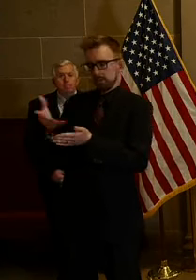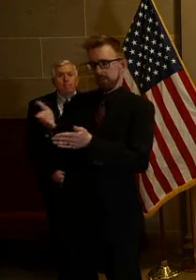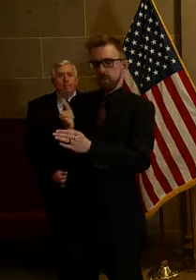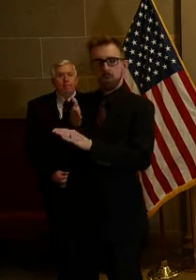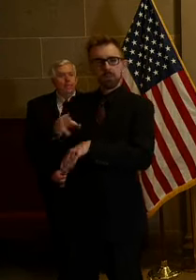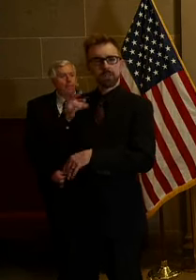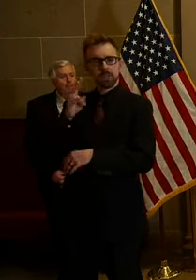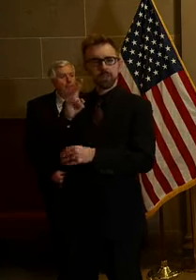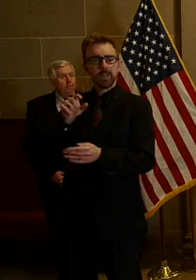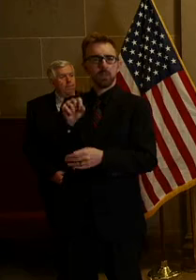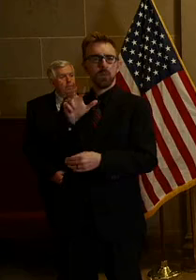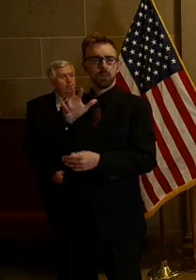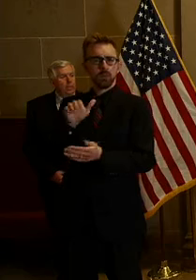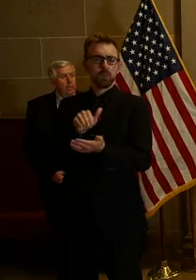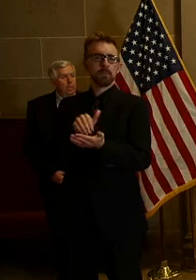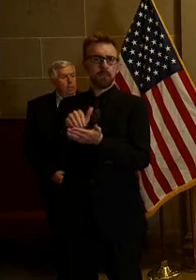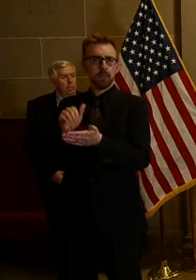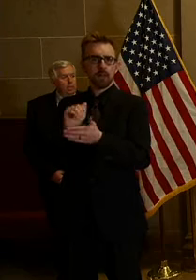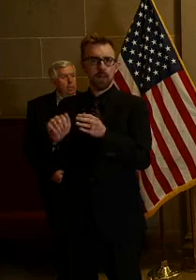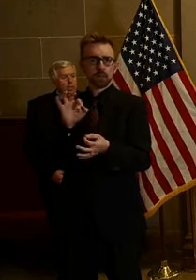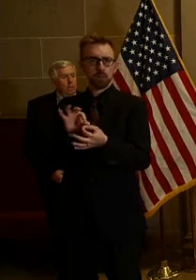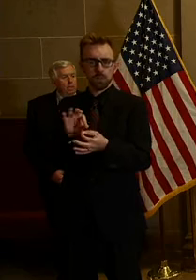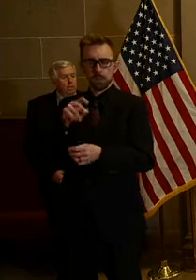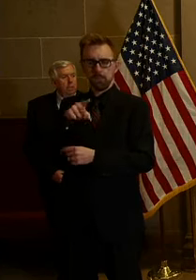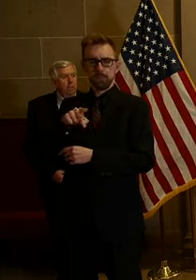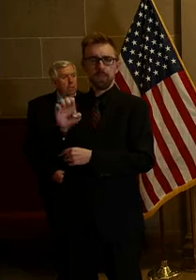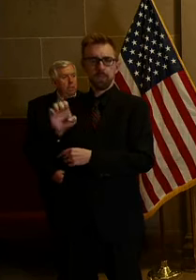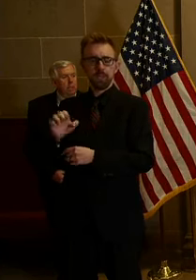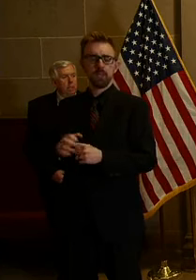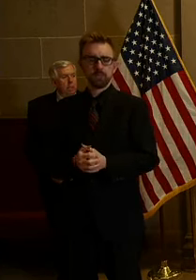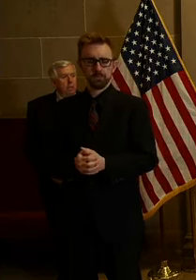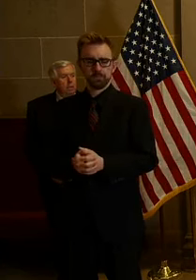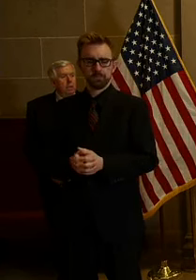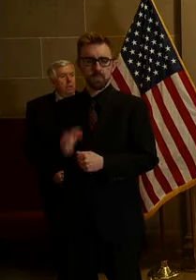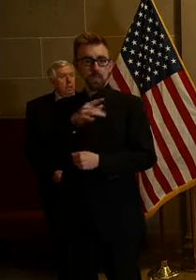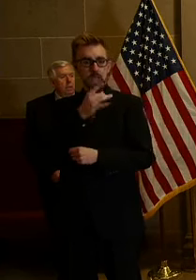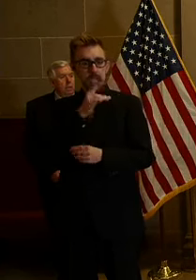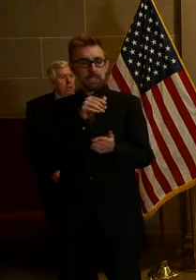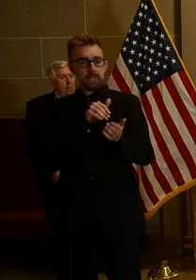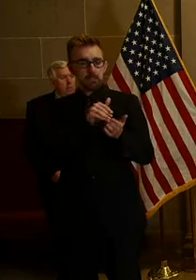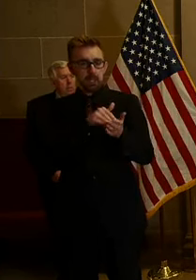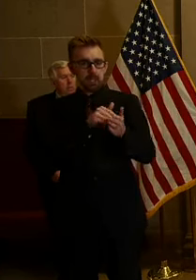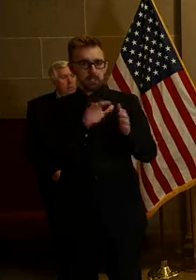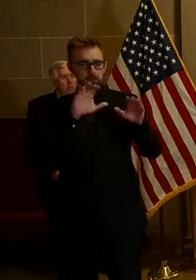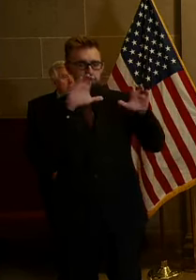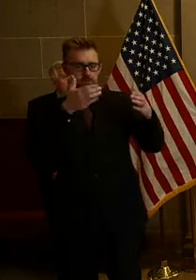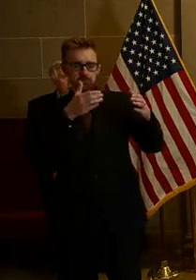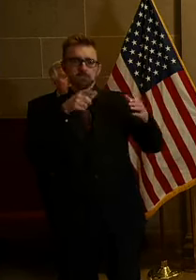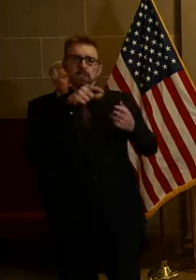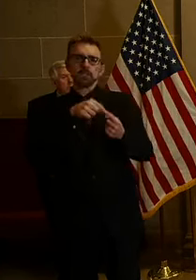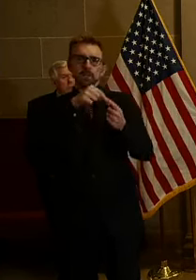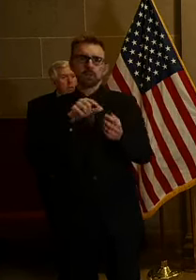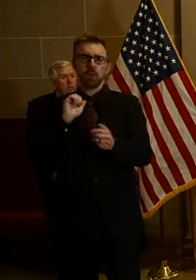.3 million worth of PPE out of the 18 million in the special authorization.